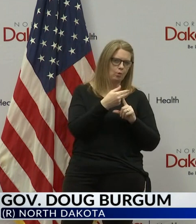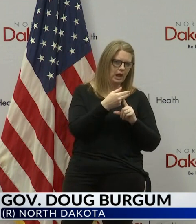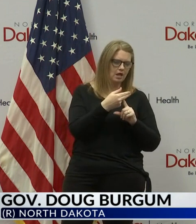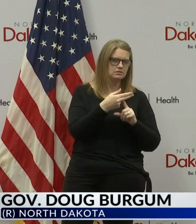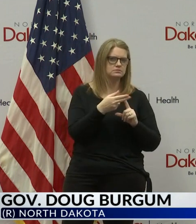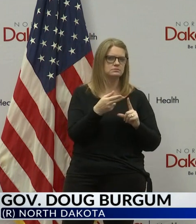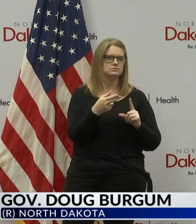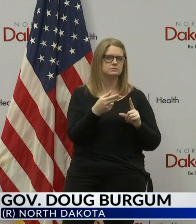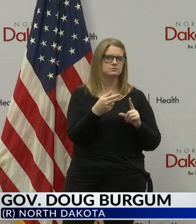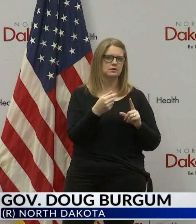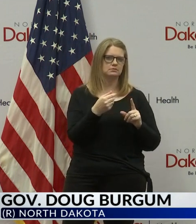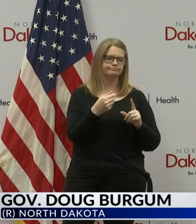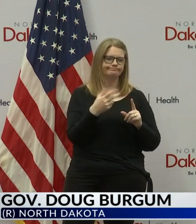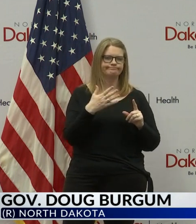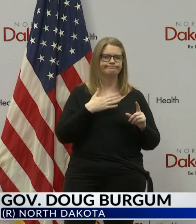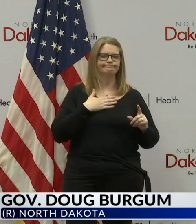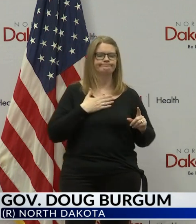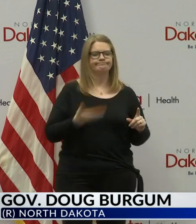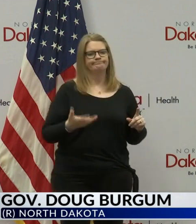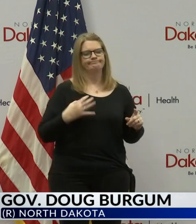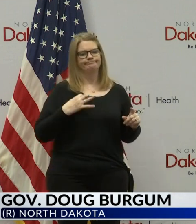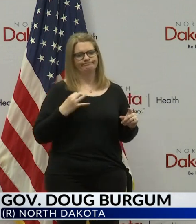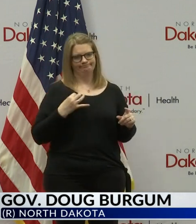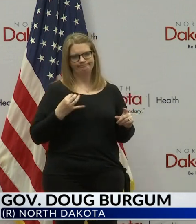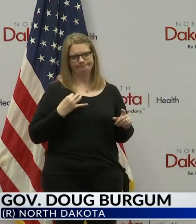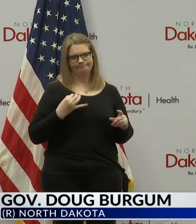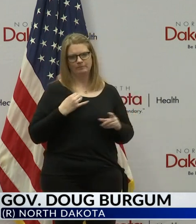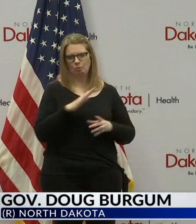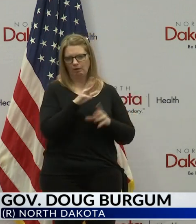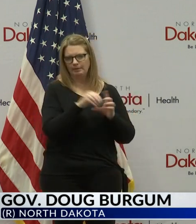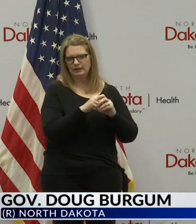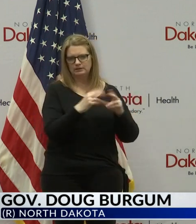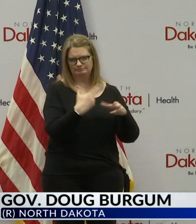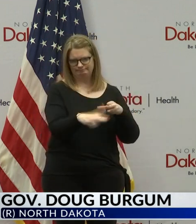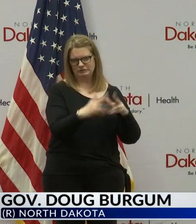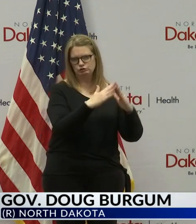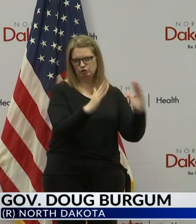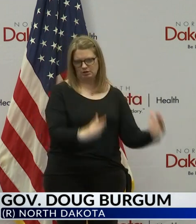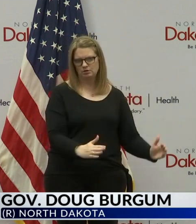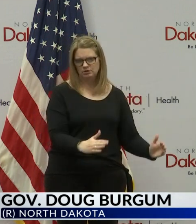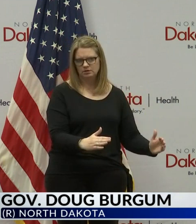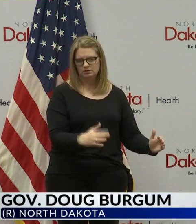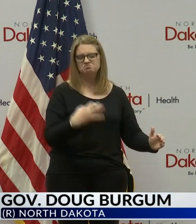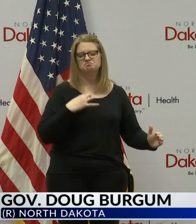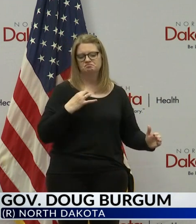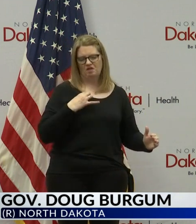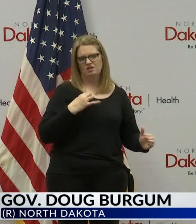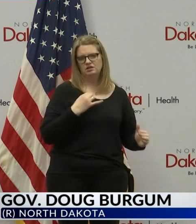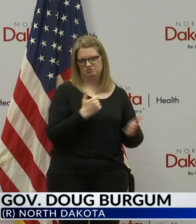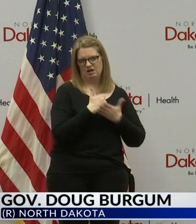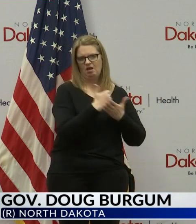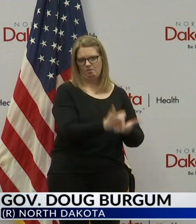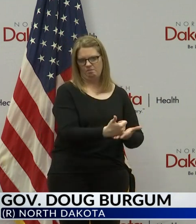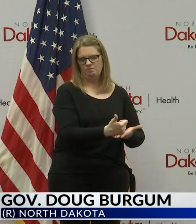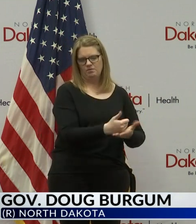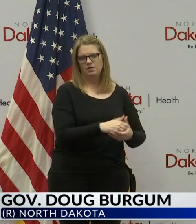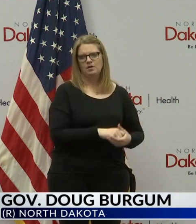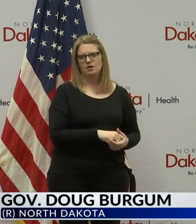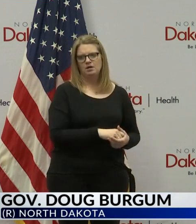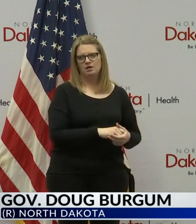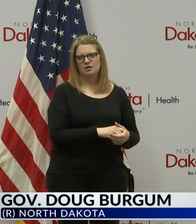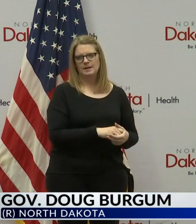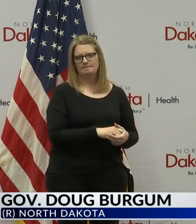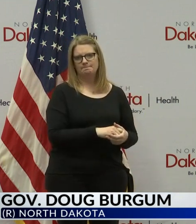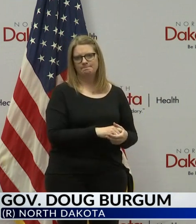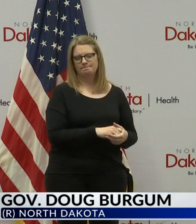that volunteered to be part of a sheltering program did so on a voluntary basis. We do know that one